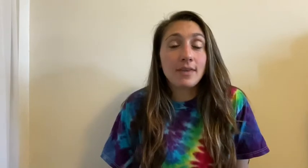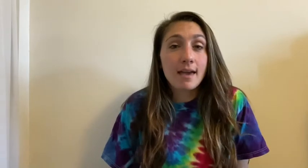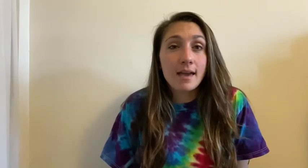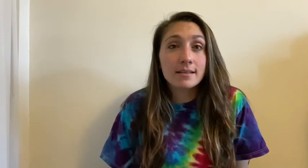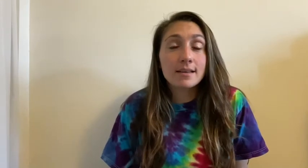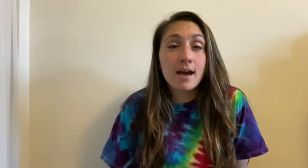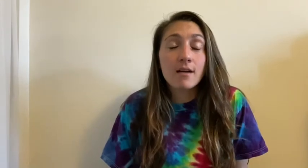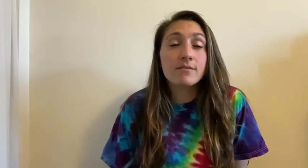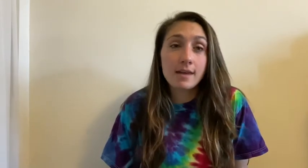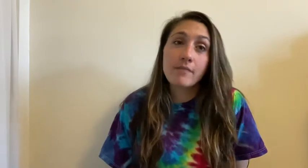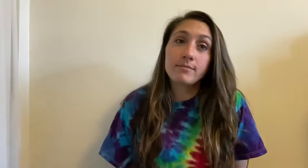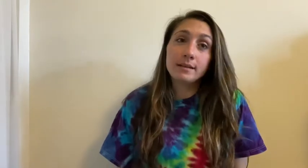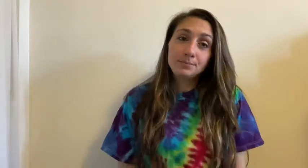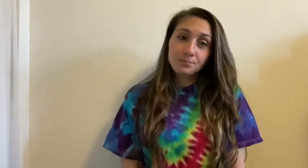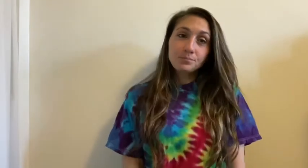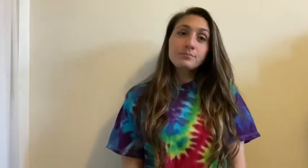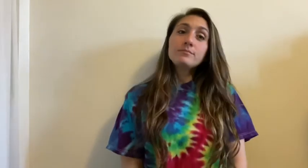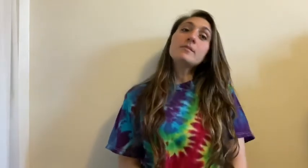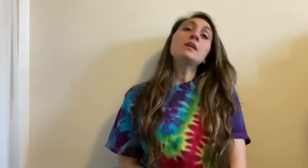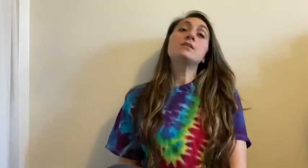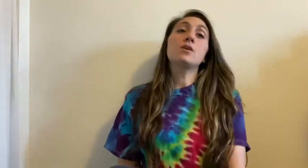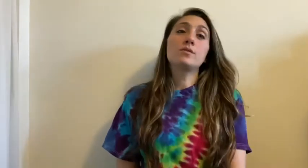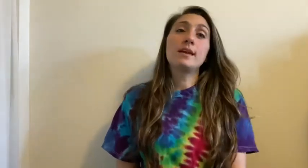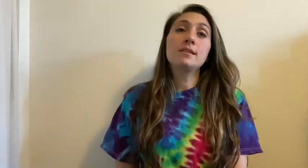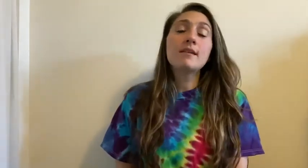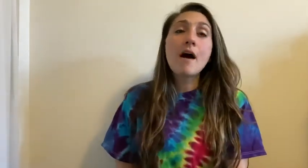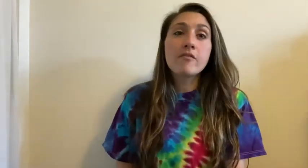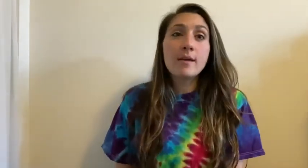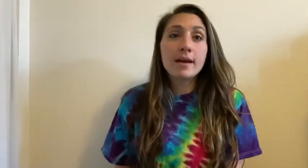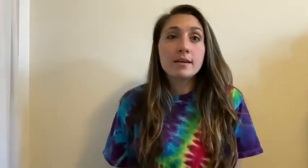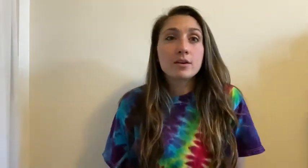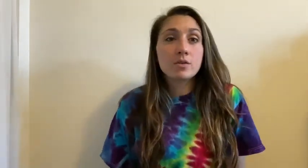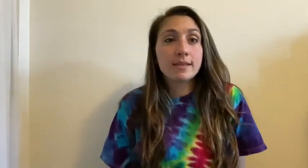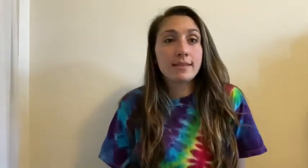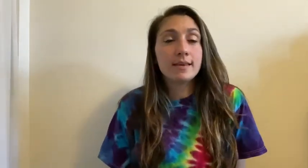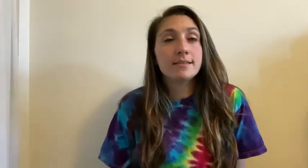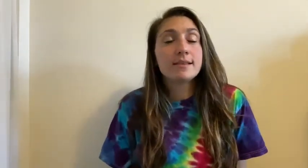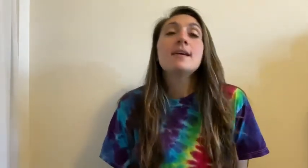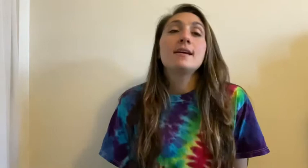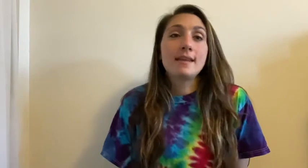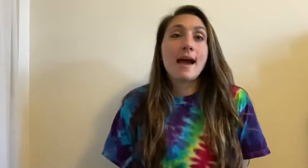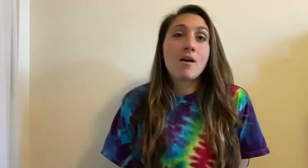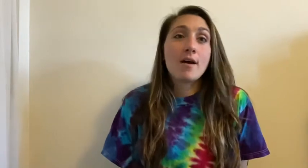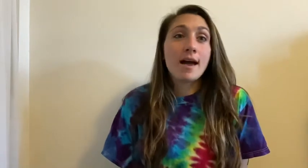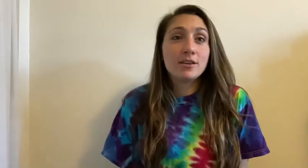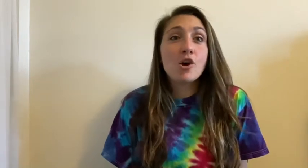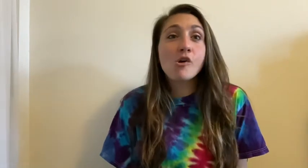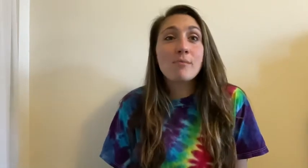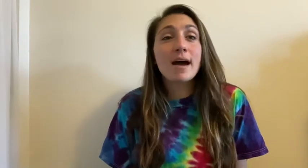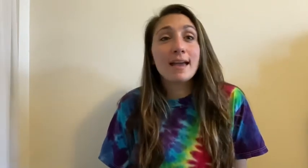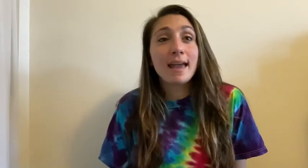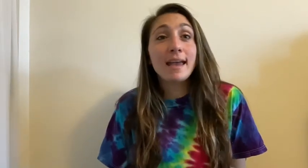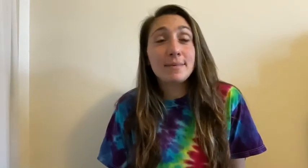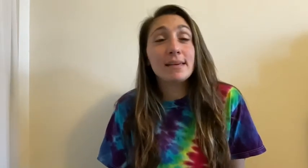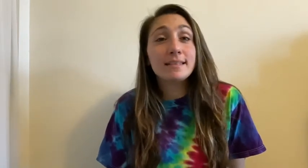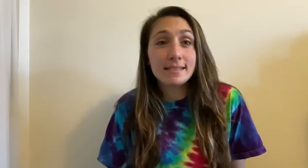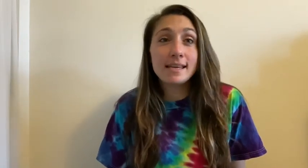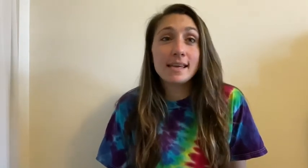end of the alphabet. So the end of the alphabet goes like this. Now I know my ABCs,